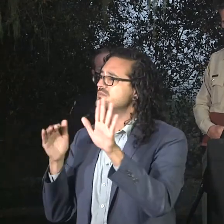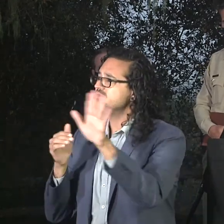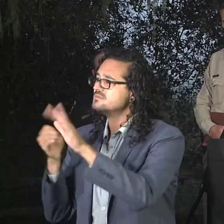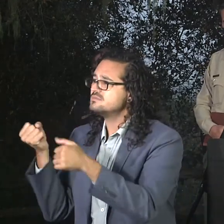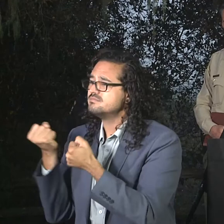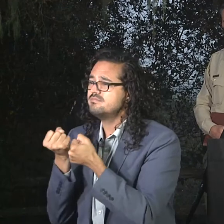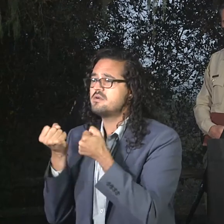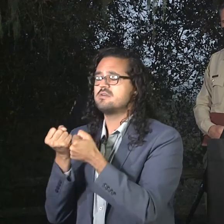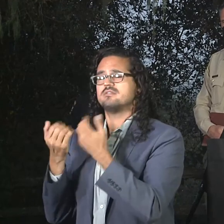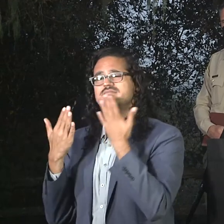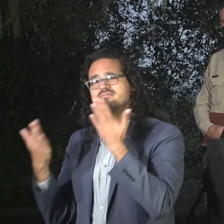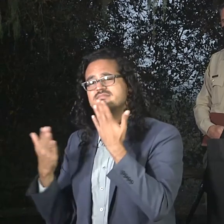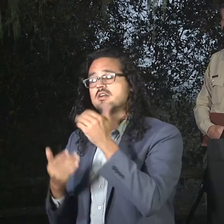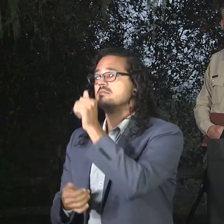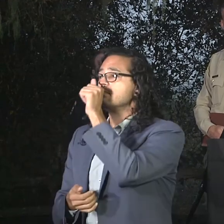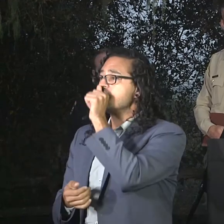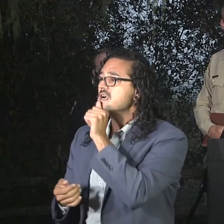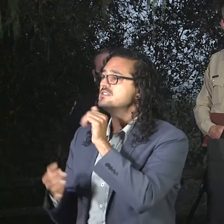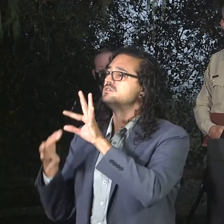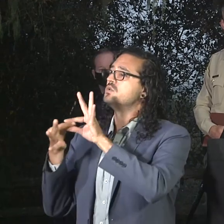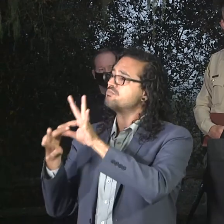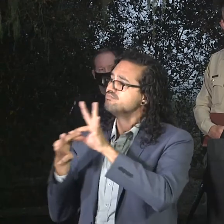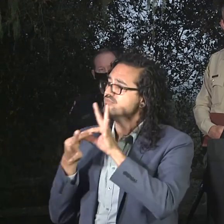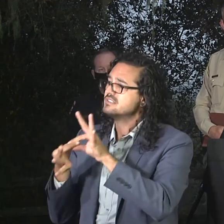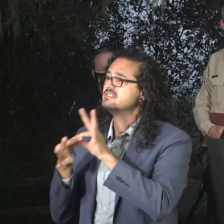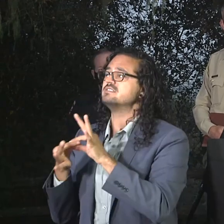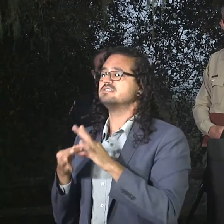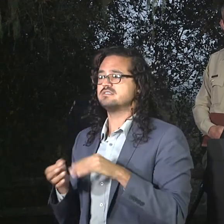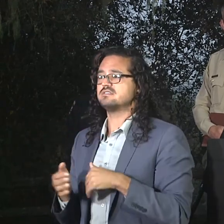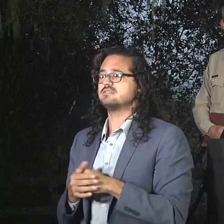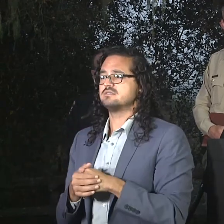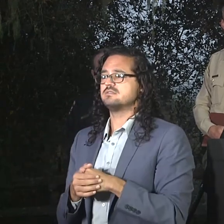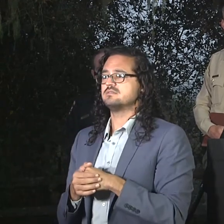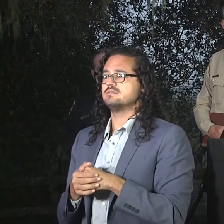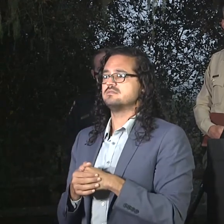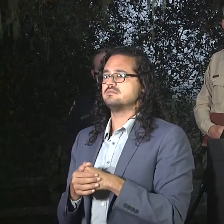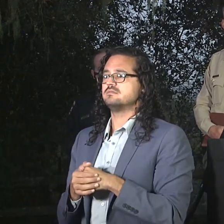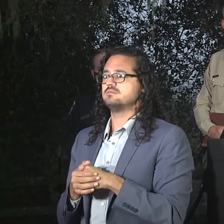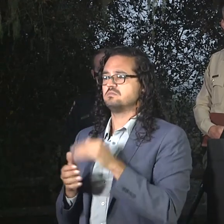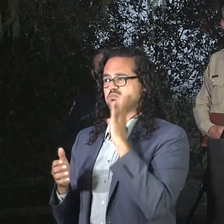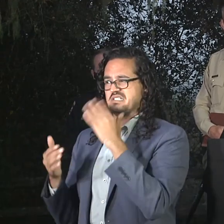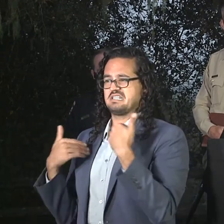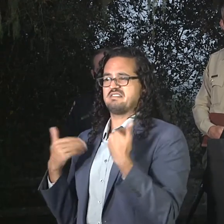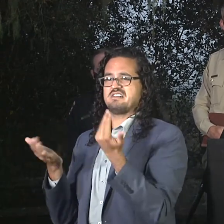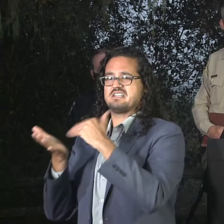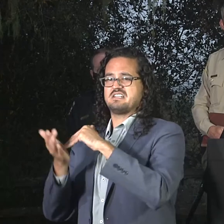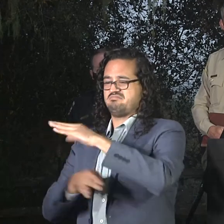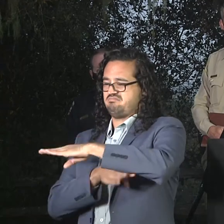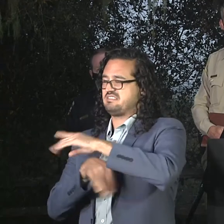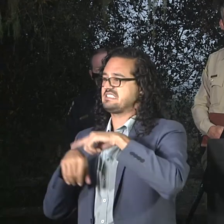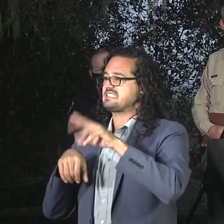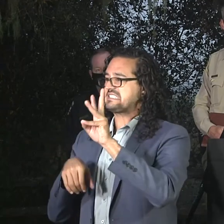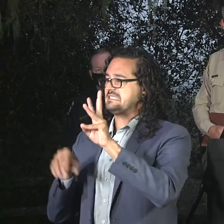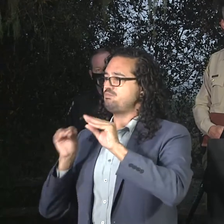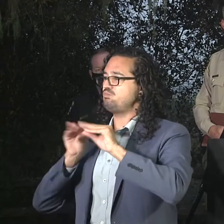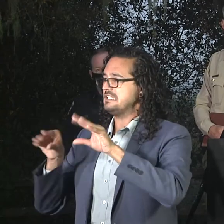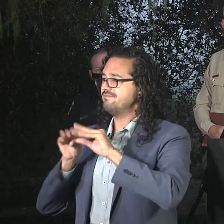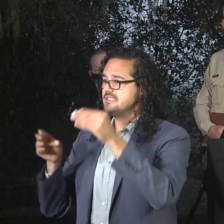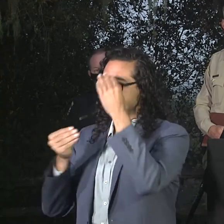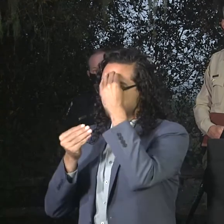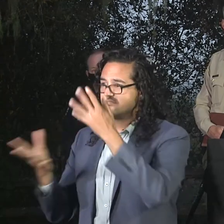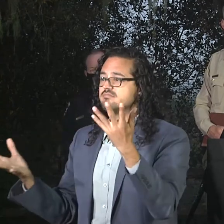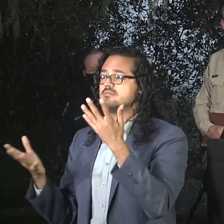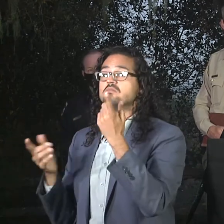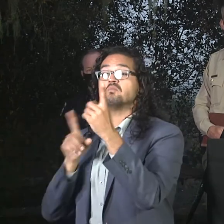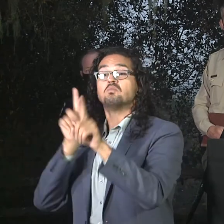as we get this incident mitigated. We will have another press conference this evening at 6 p.m., same location. This concludes the 6 a.m.